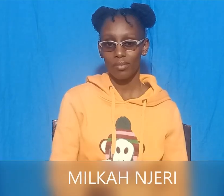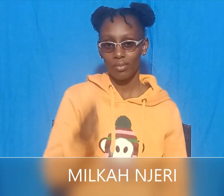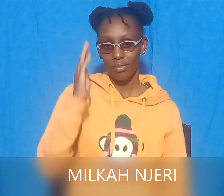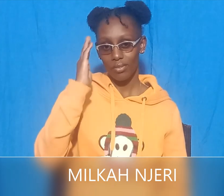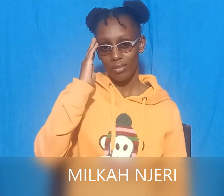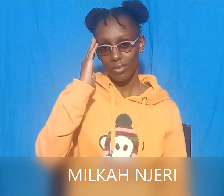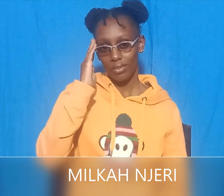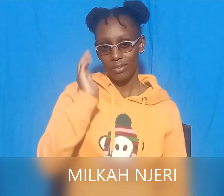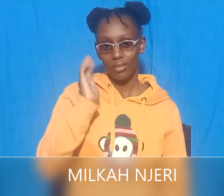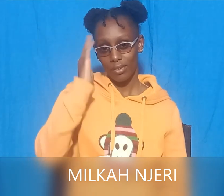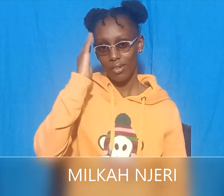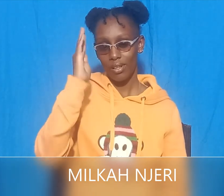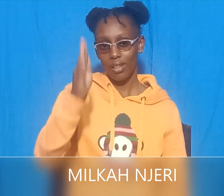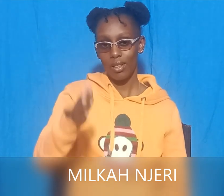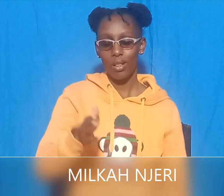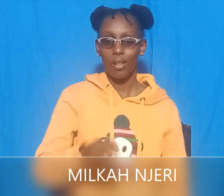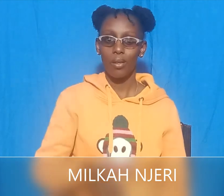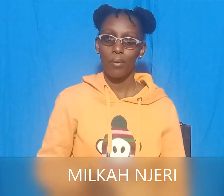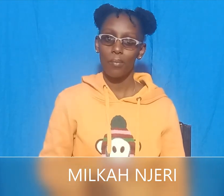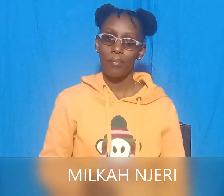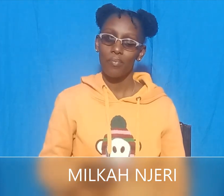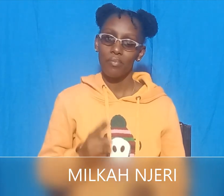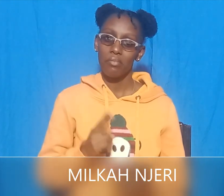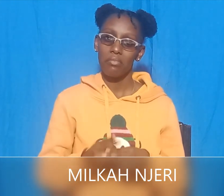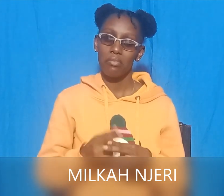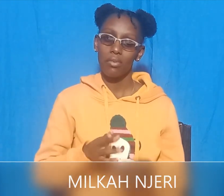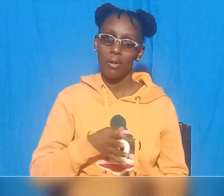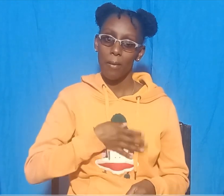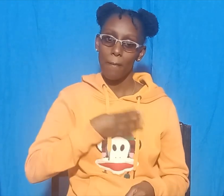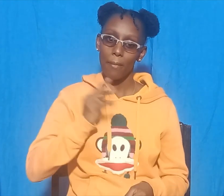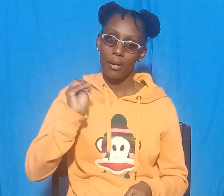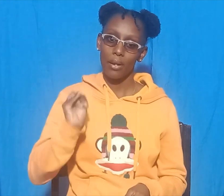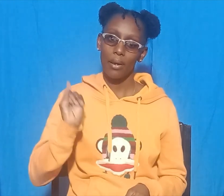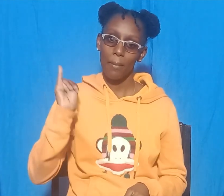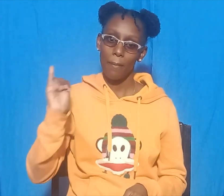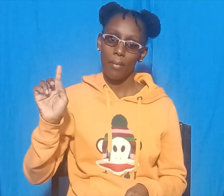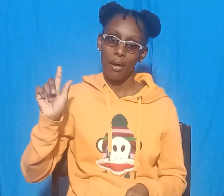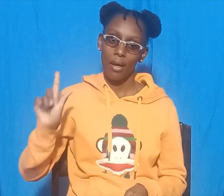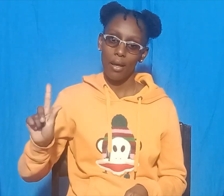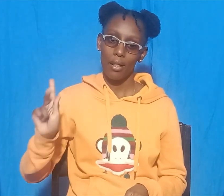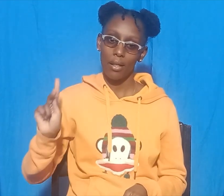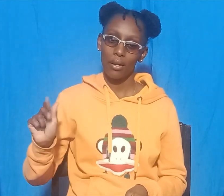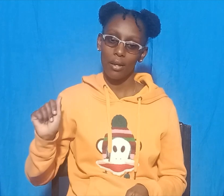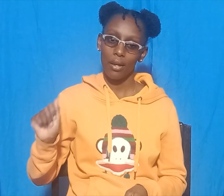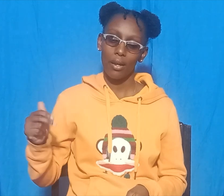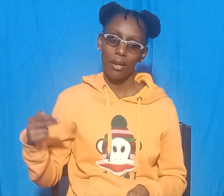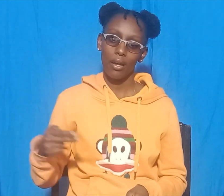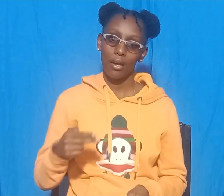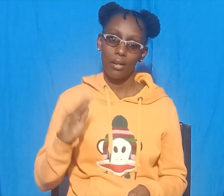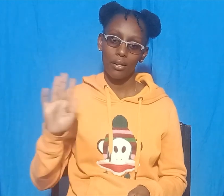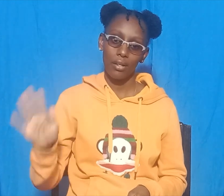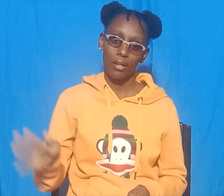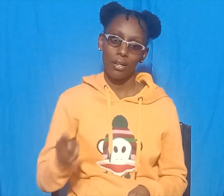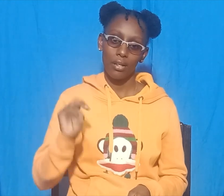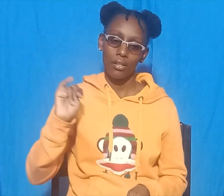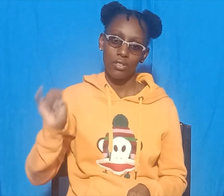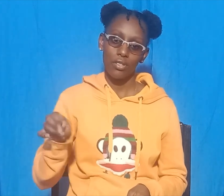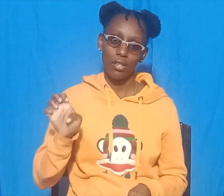Hello. My name is Milkan Jiri. I learn sign